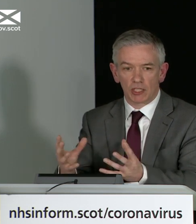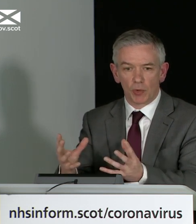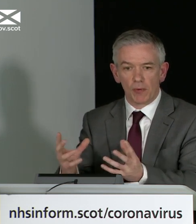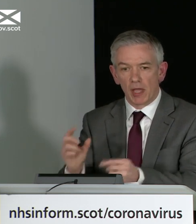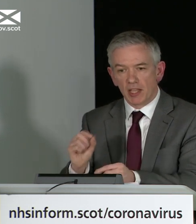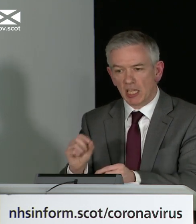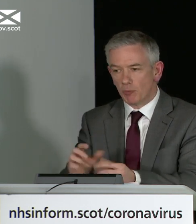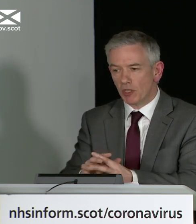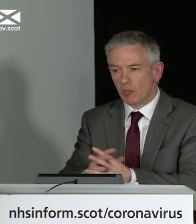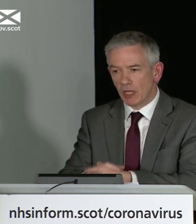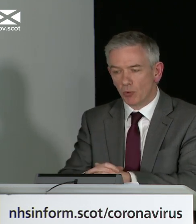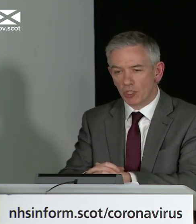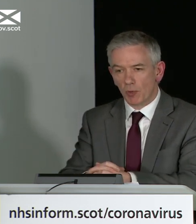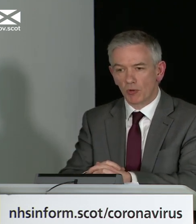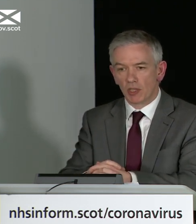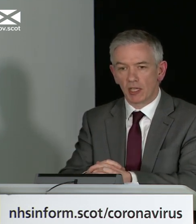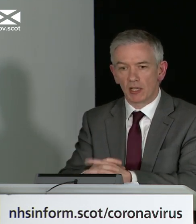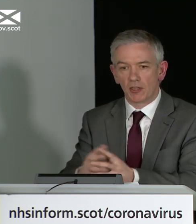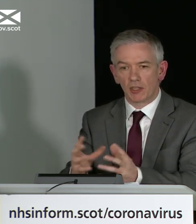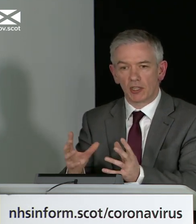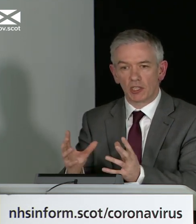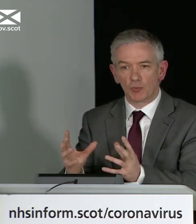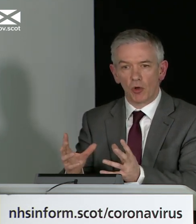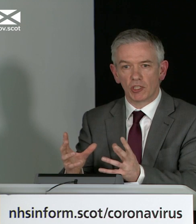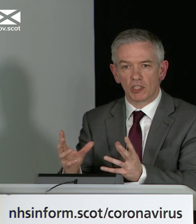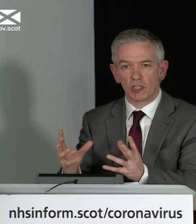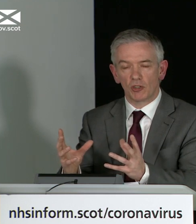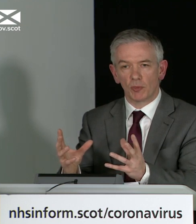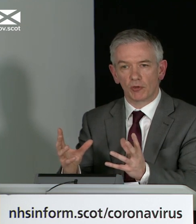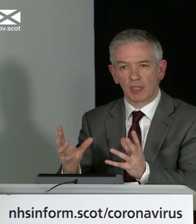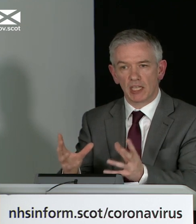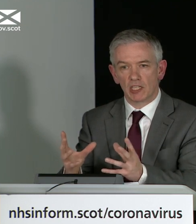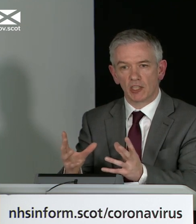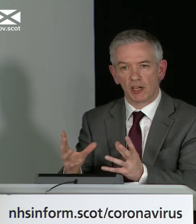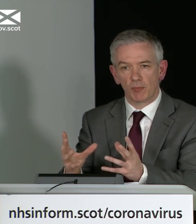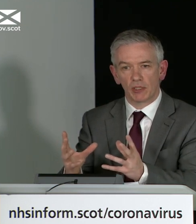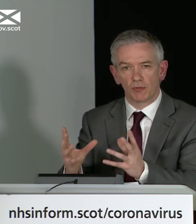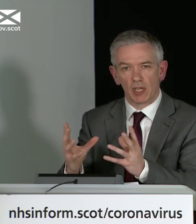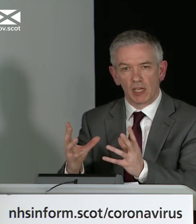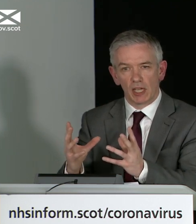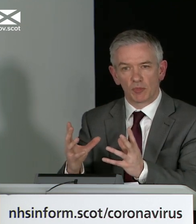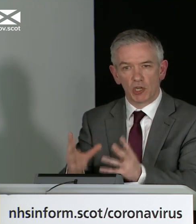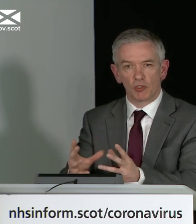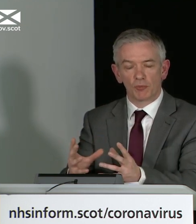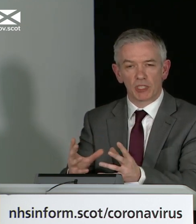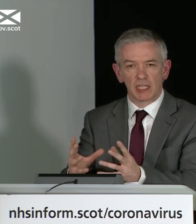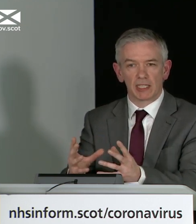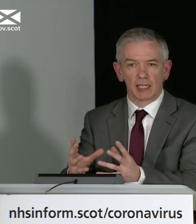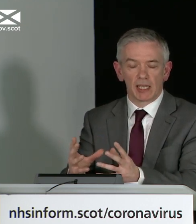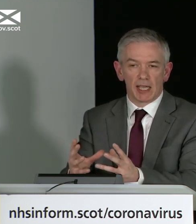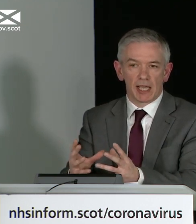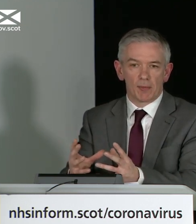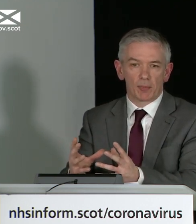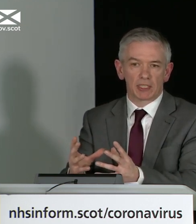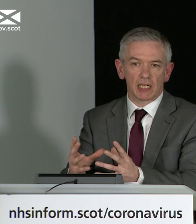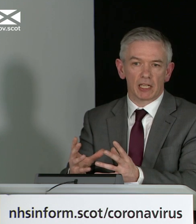as well. The second point that you made was about the smallest number of cases that there have been of children presenting,